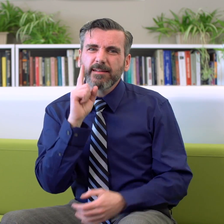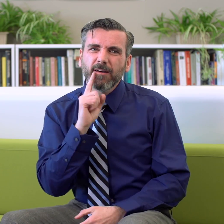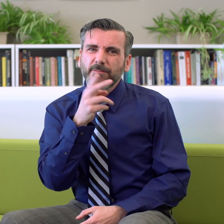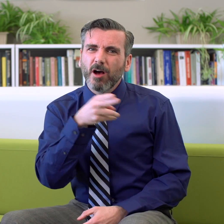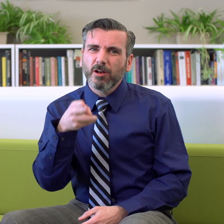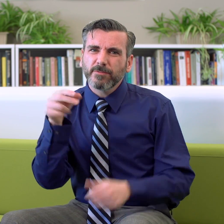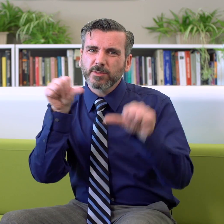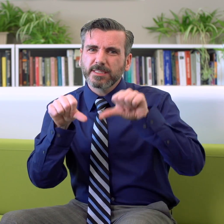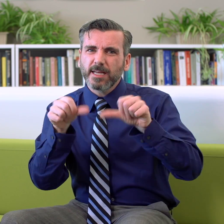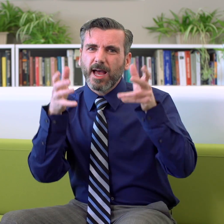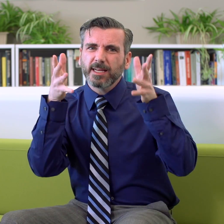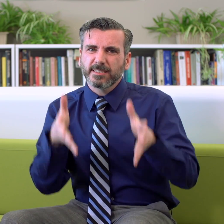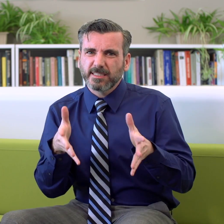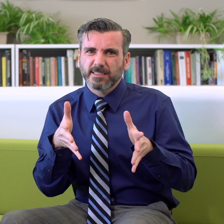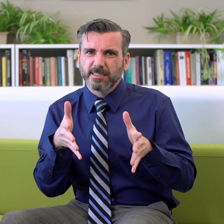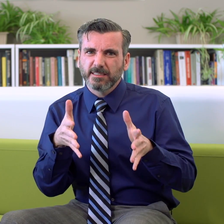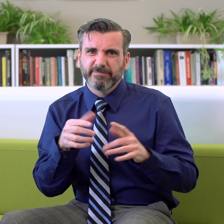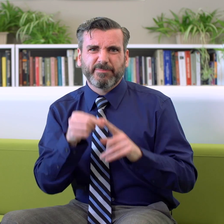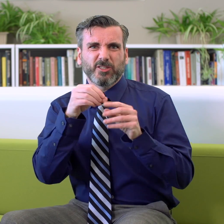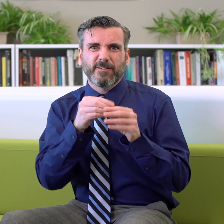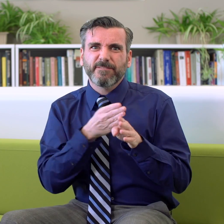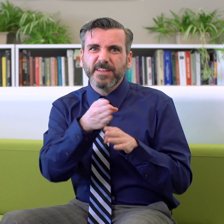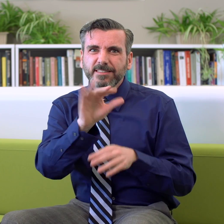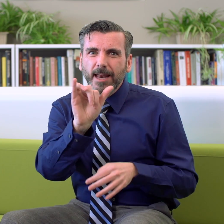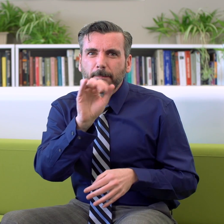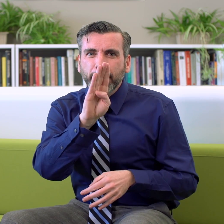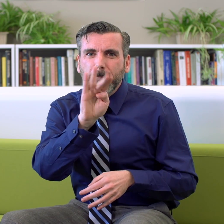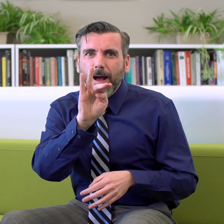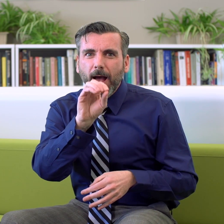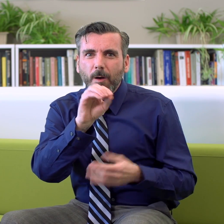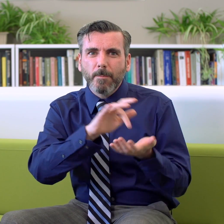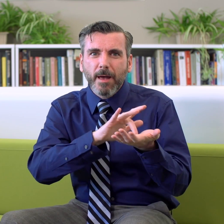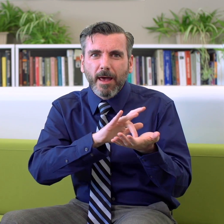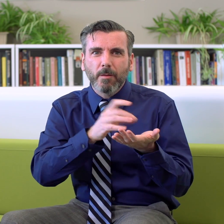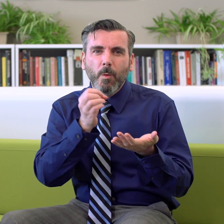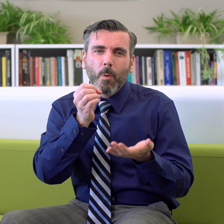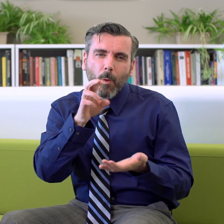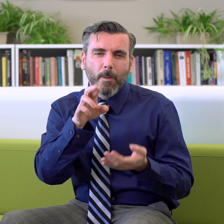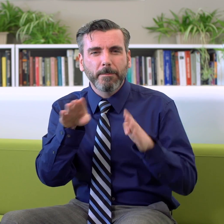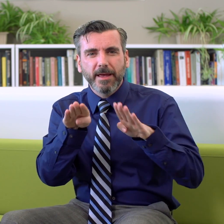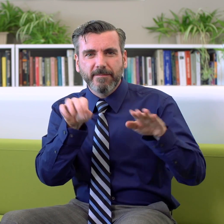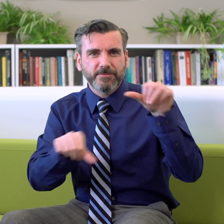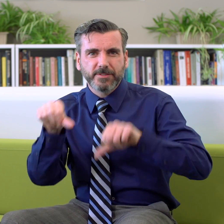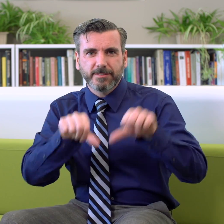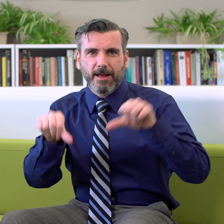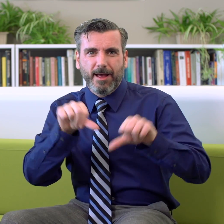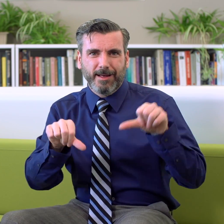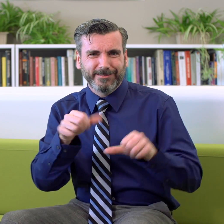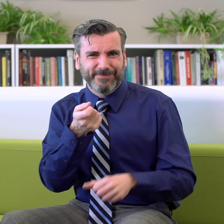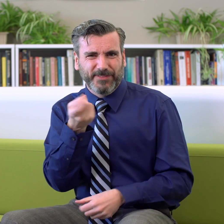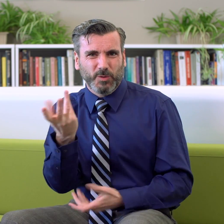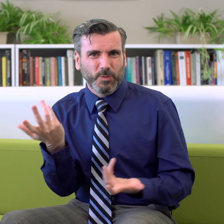many deaf or hard of hearing scientists out there? This is especially true in both the biomedical and behavioral sciences fields.